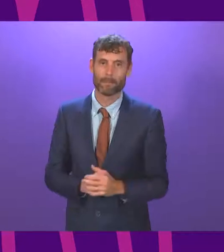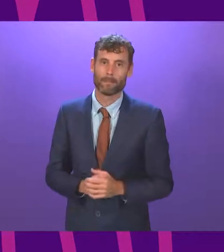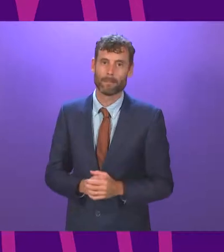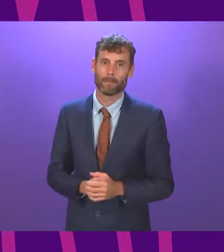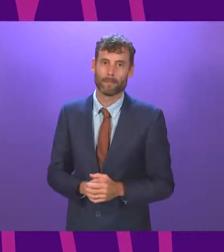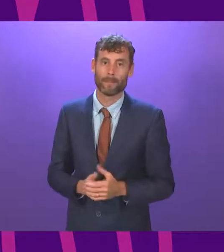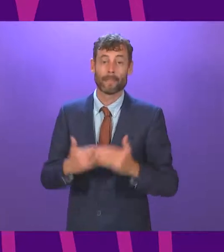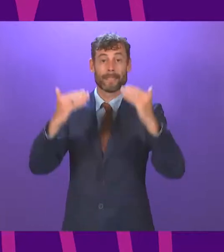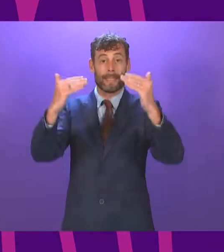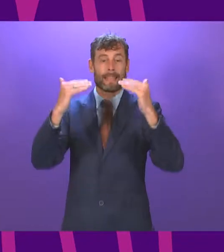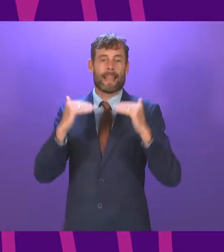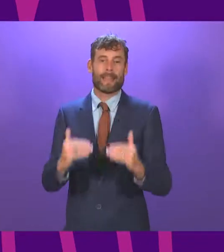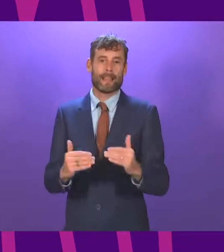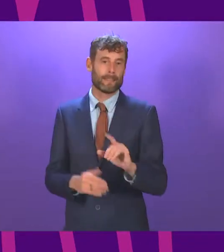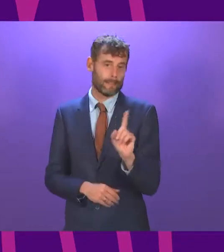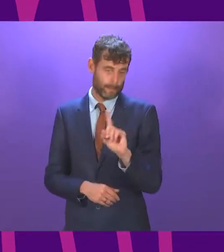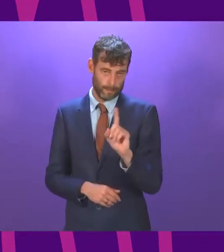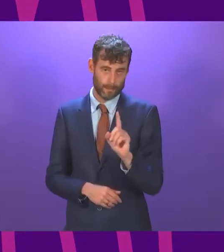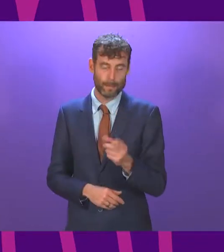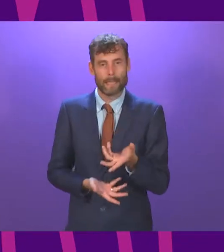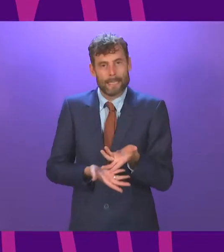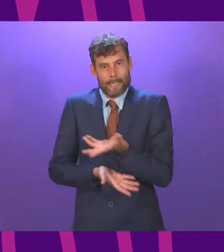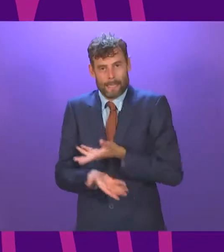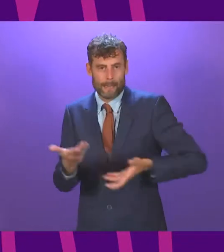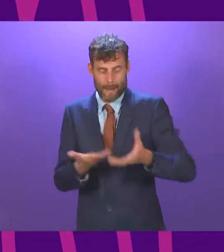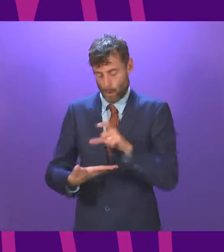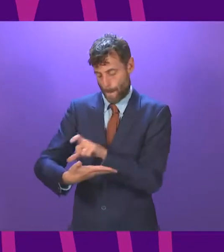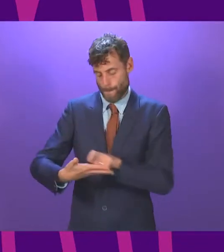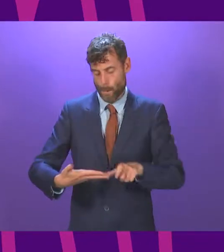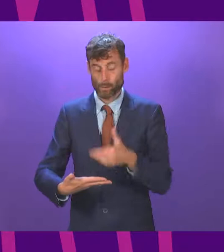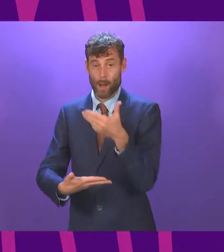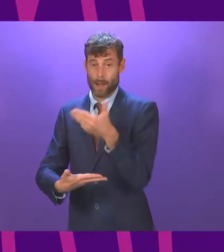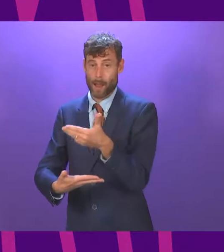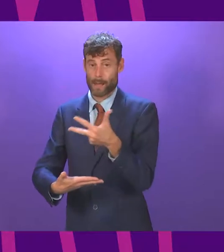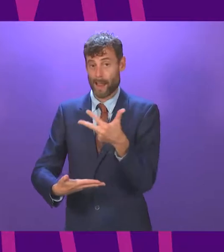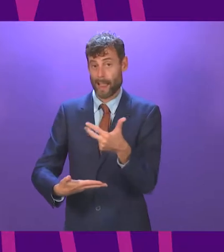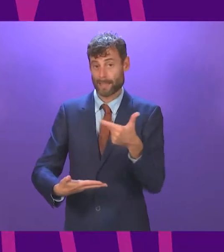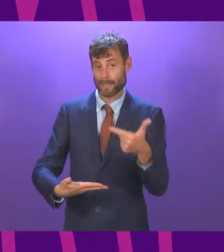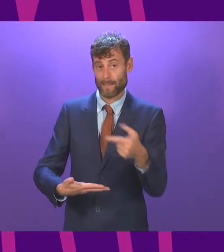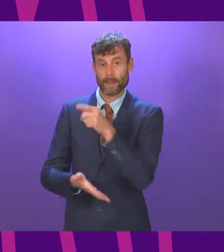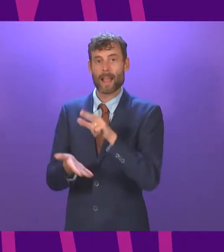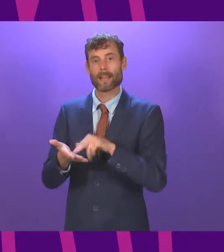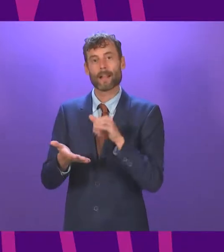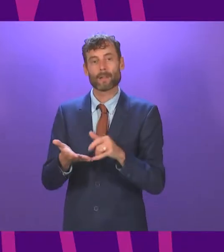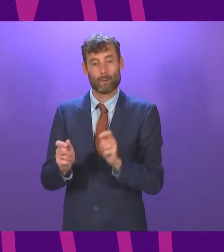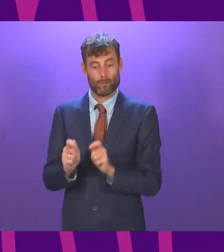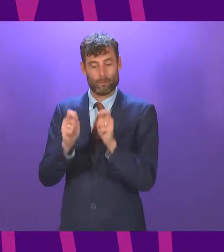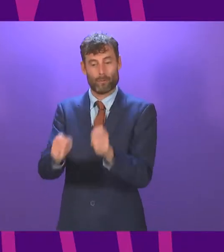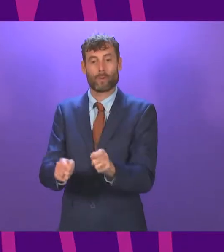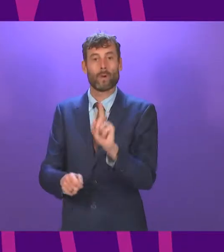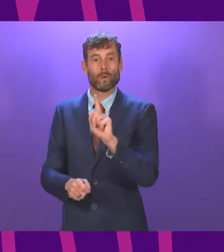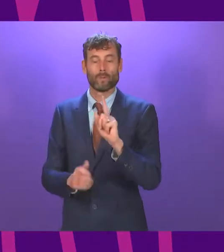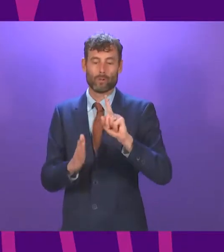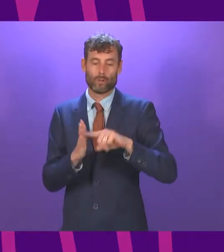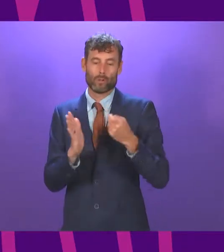The next item of business is a debate on Motion 987 in the name of Nicola Sturgeon on appointment of junior Scottish